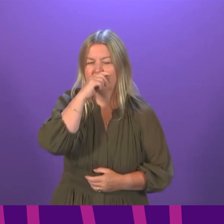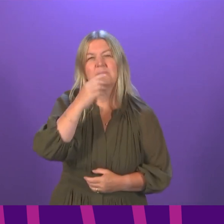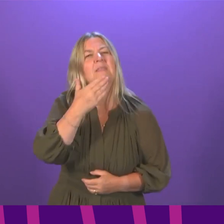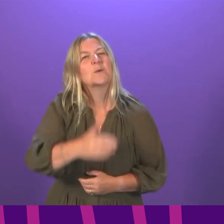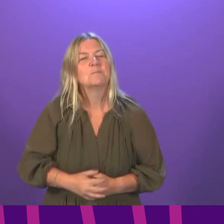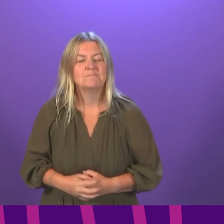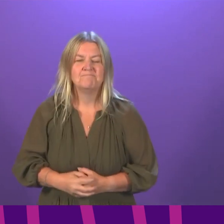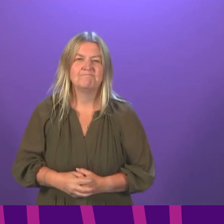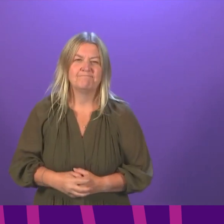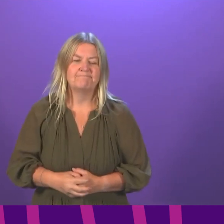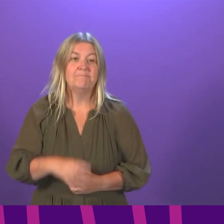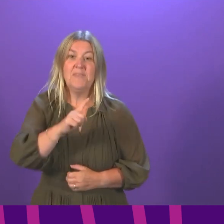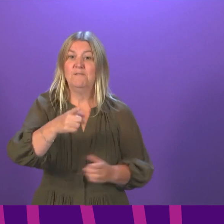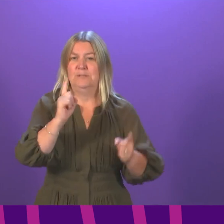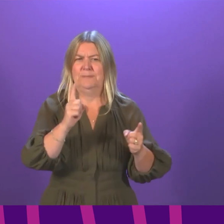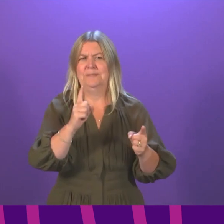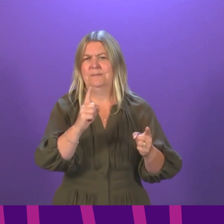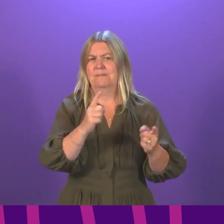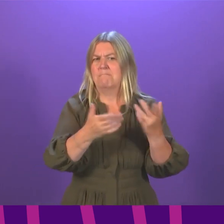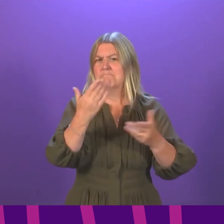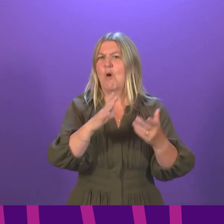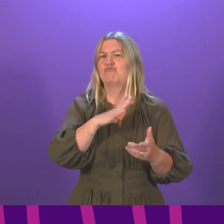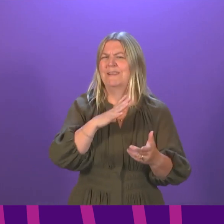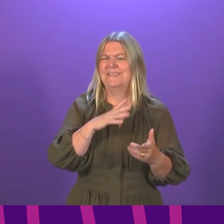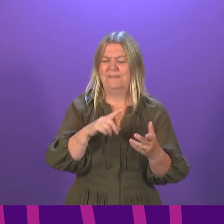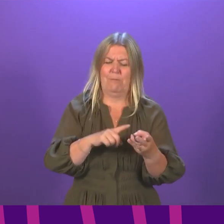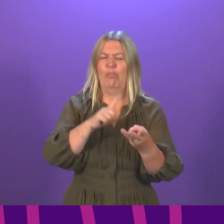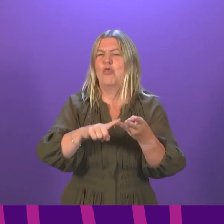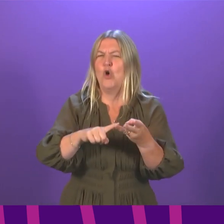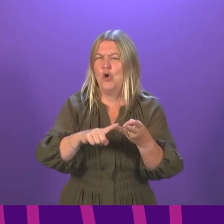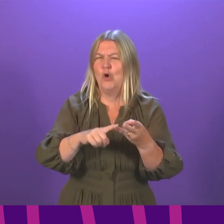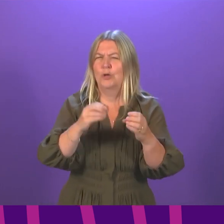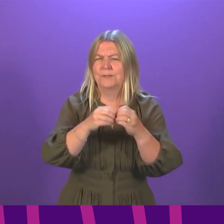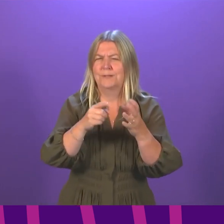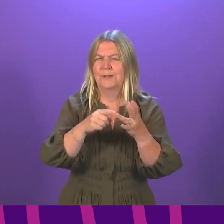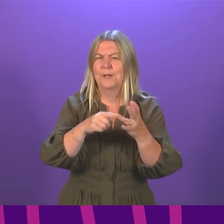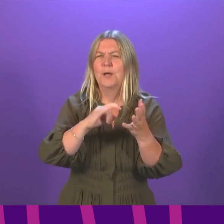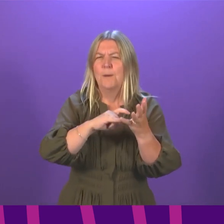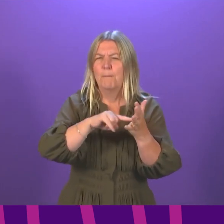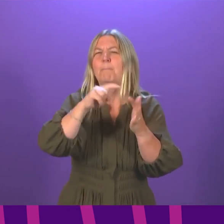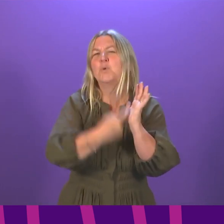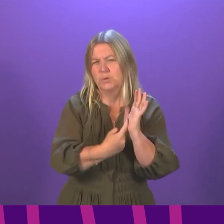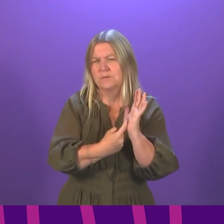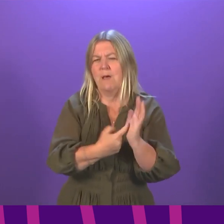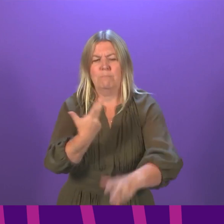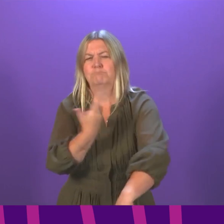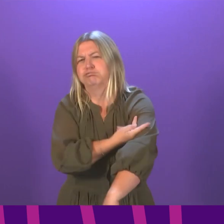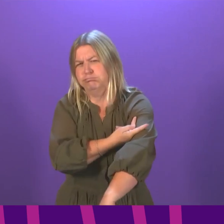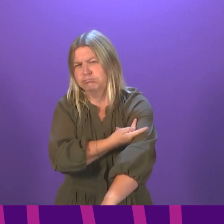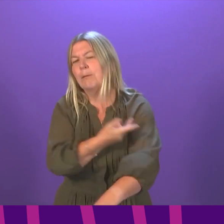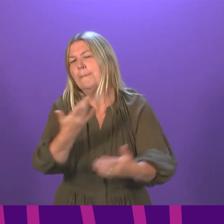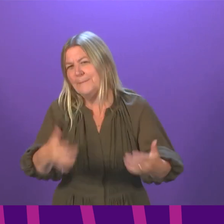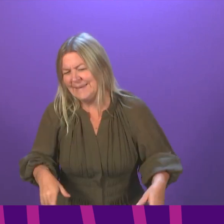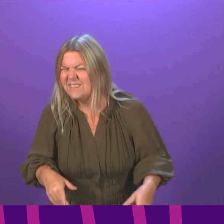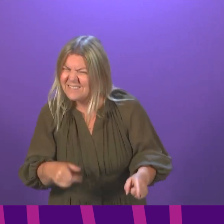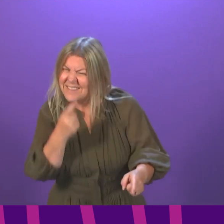The First Minister has already mentioned booster jags or third jags. I wonder if you could give any more information about that. For example,